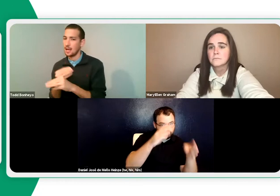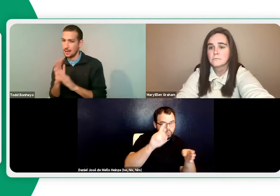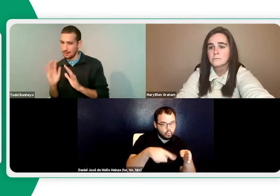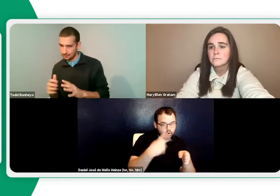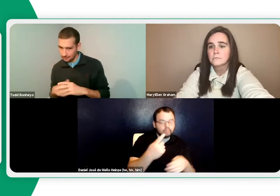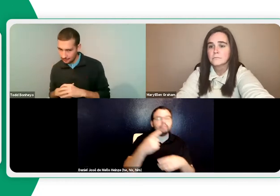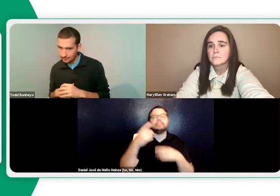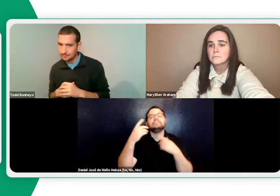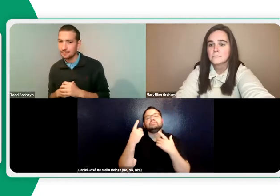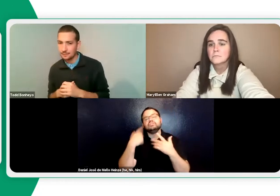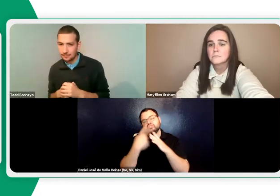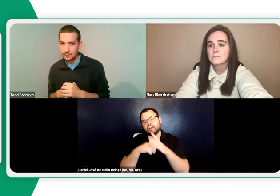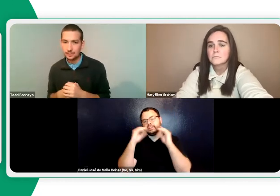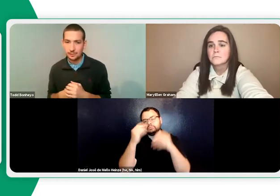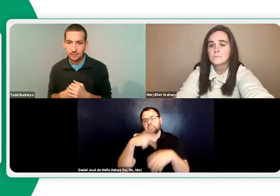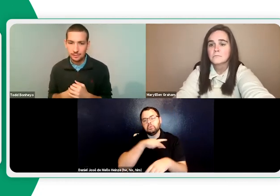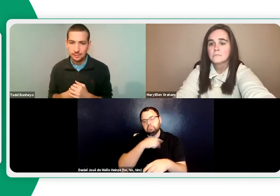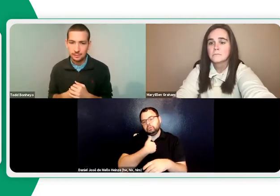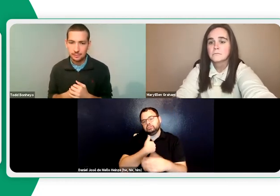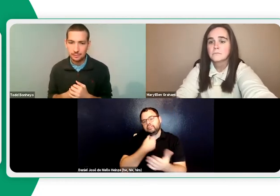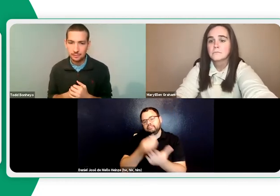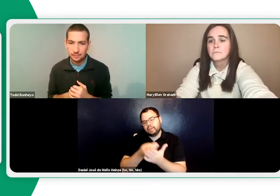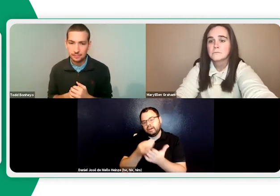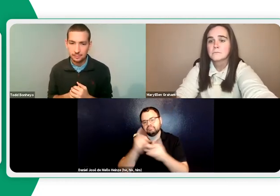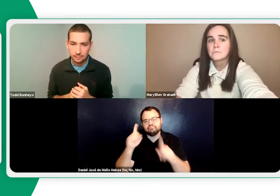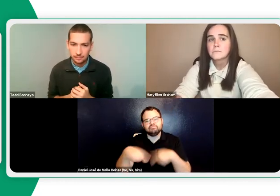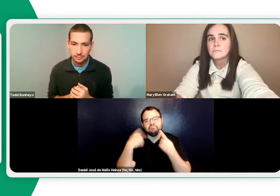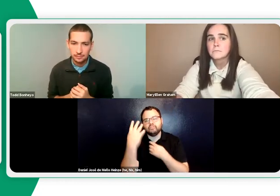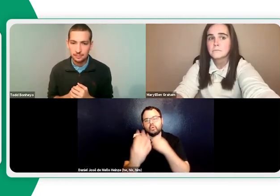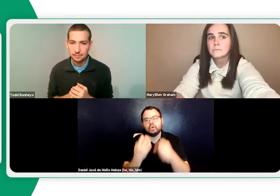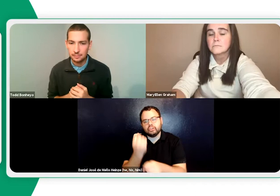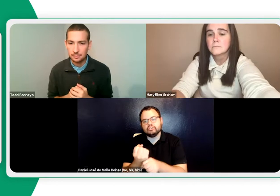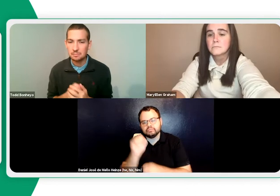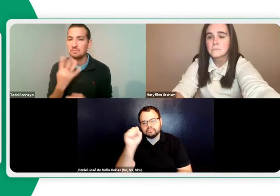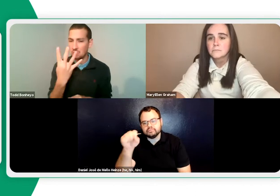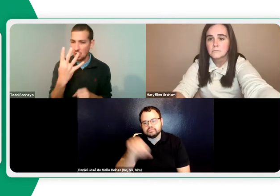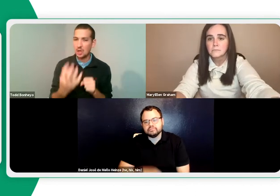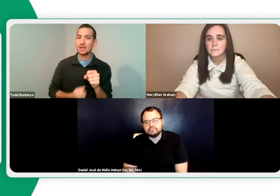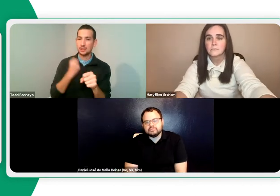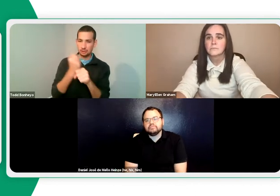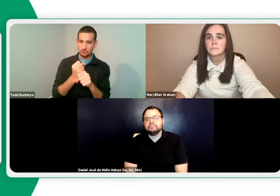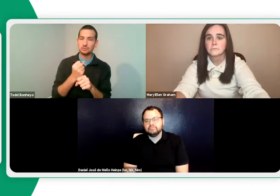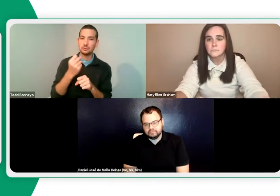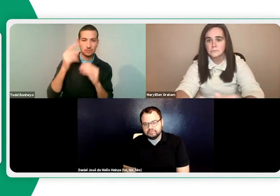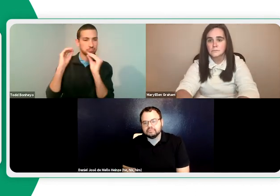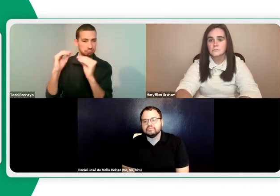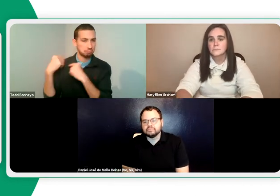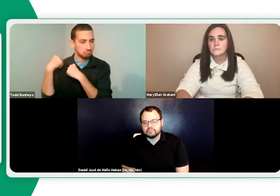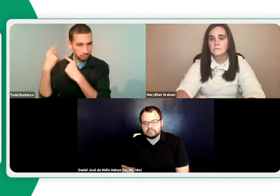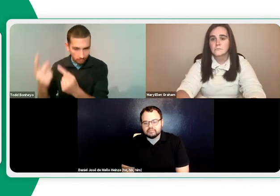math specifically for the past seven years, but I started teaching personal finance over the last four years. The